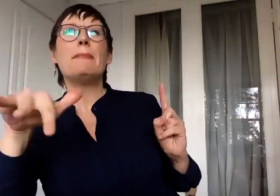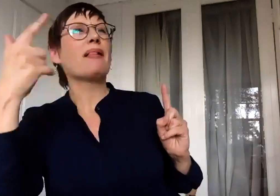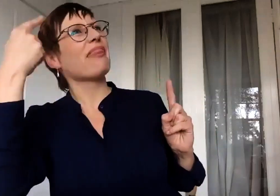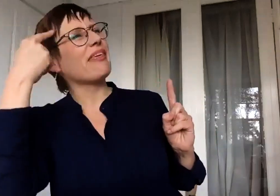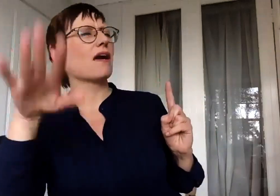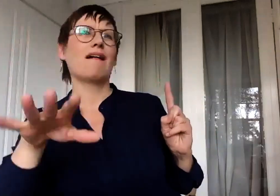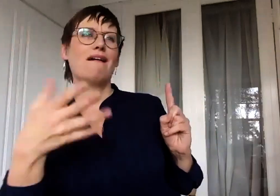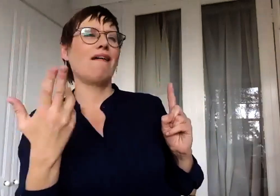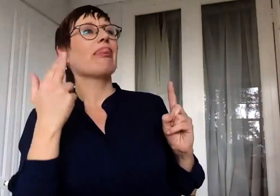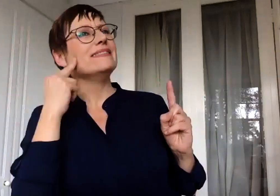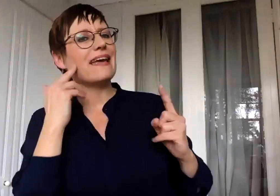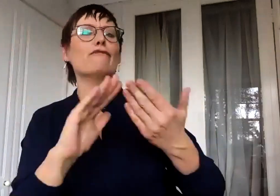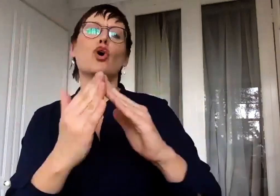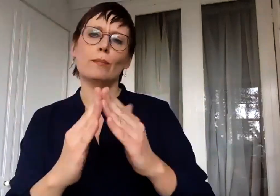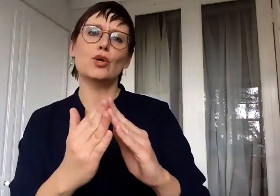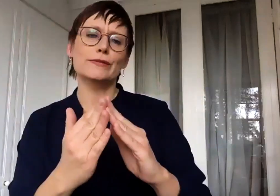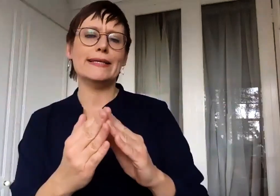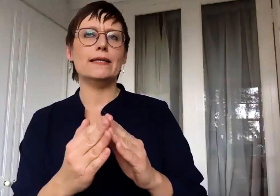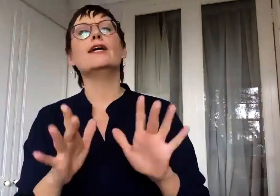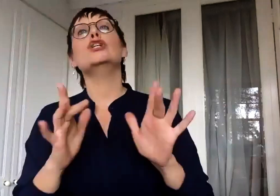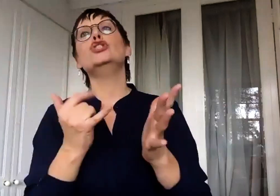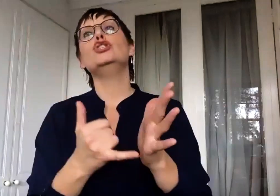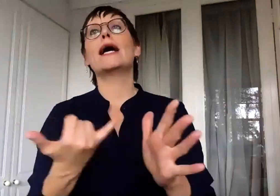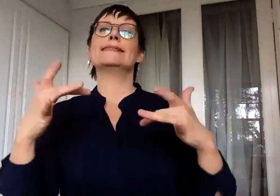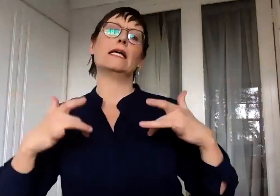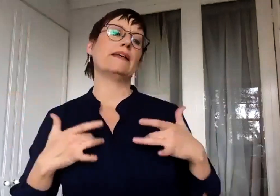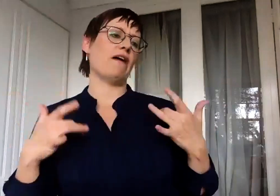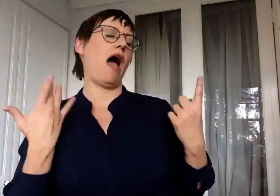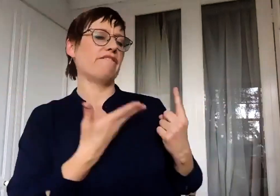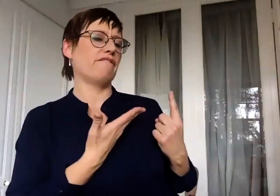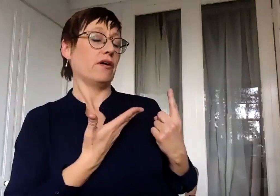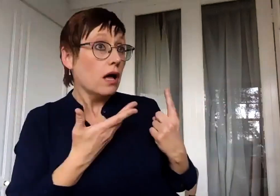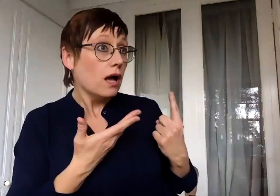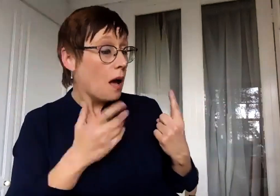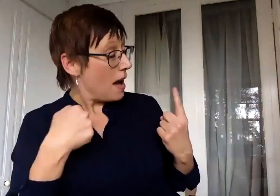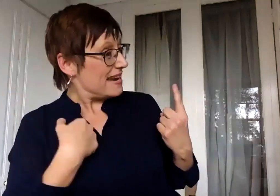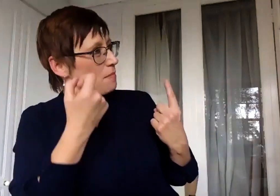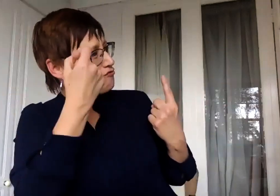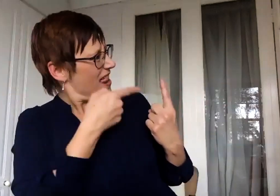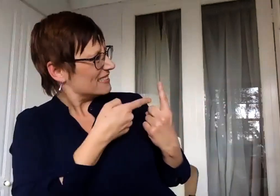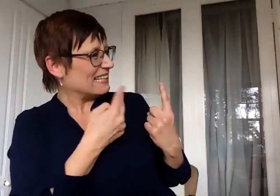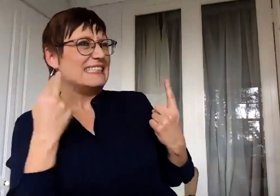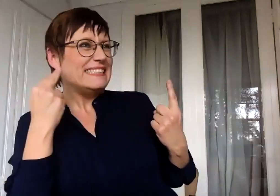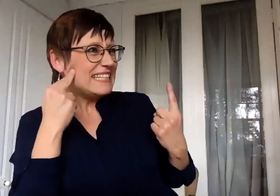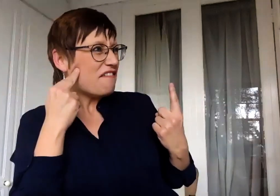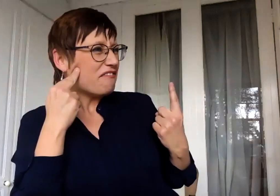at best, attempting to survive, but never in terms of the full gamut of emotion and